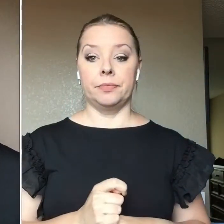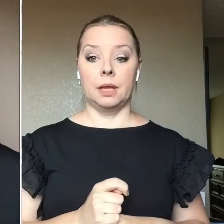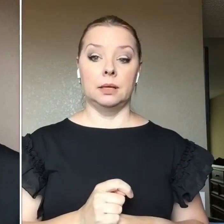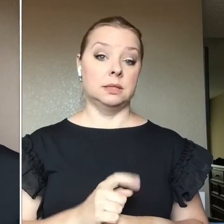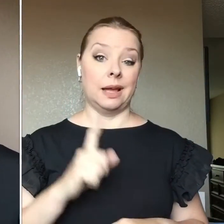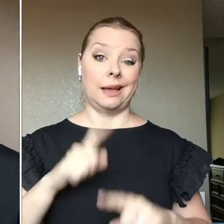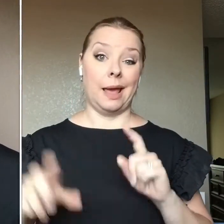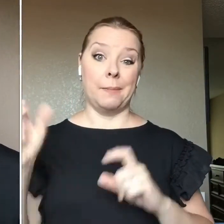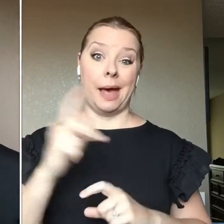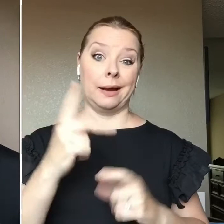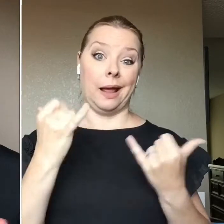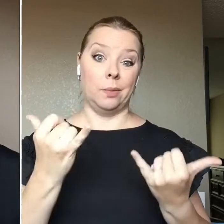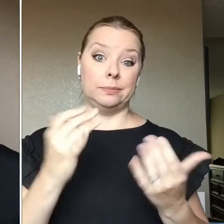going to get returned